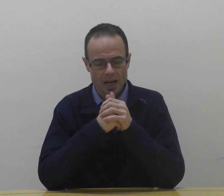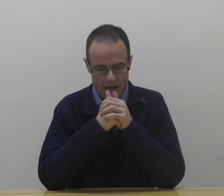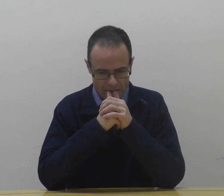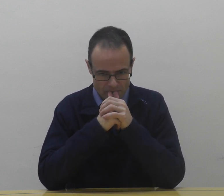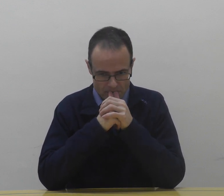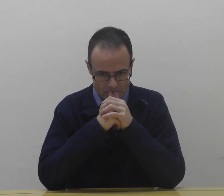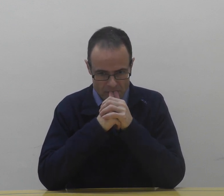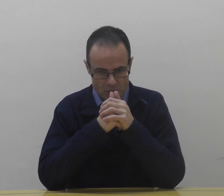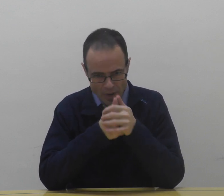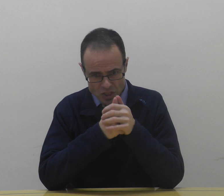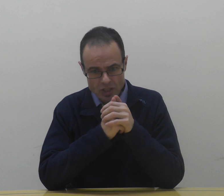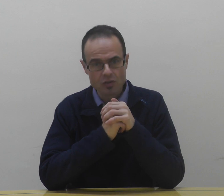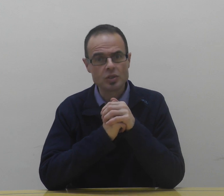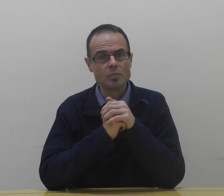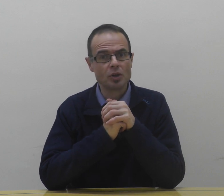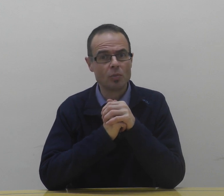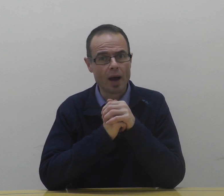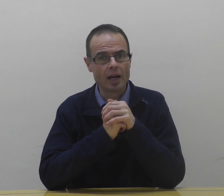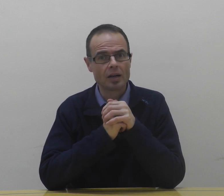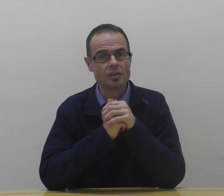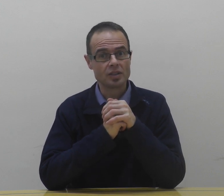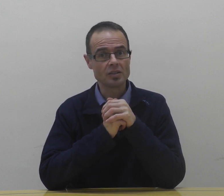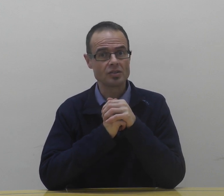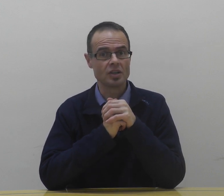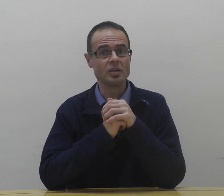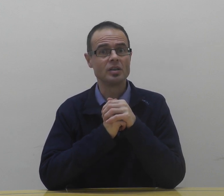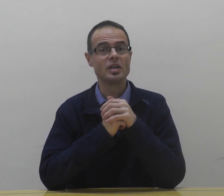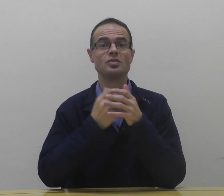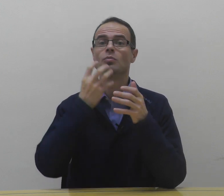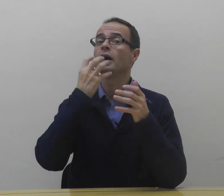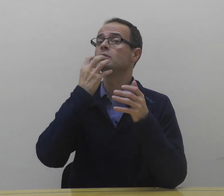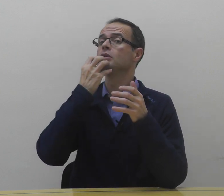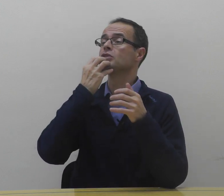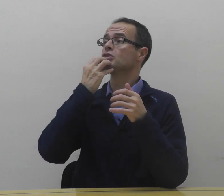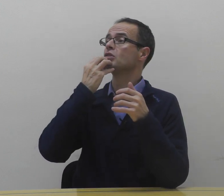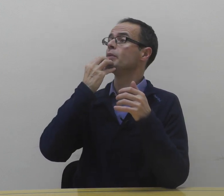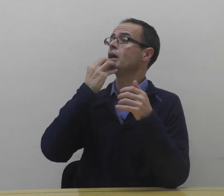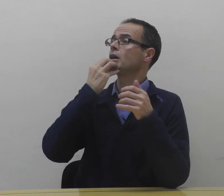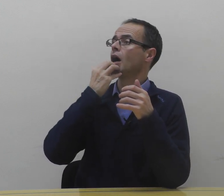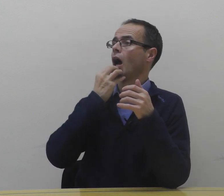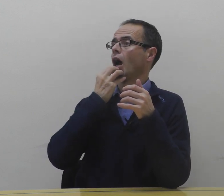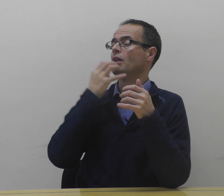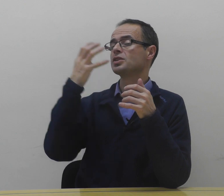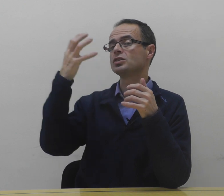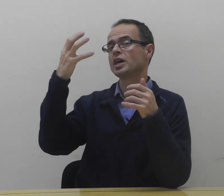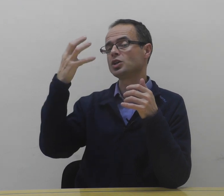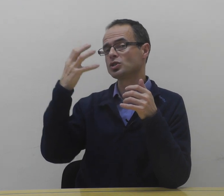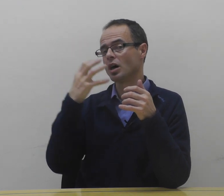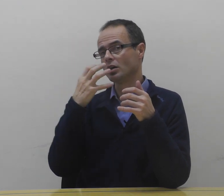And especially if you sleep on your back, the tendency is your mandible is going to drop back, that's going to take your tongue